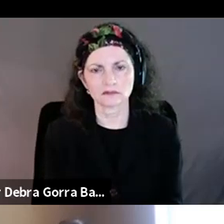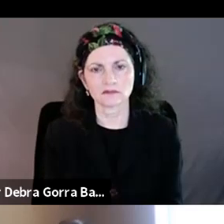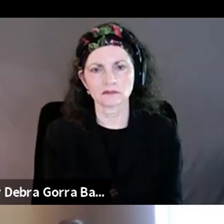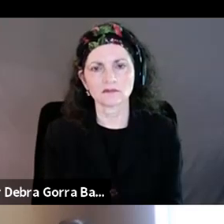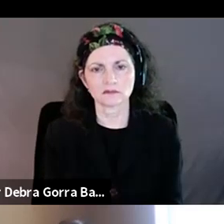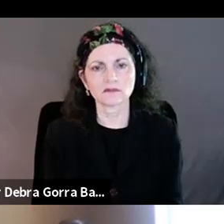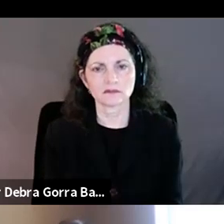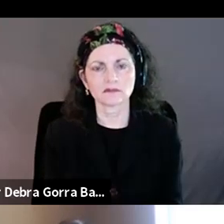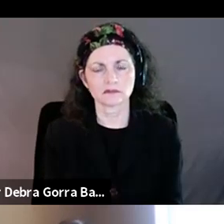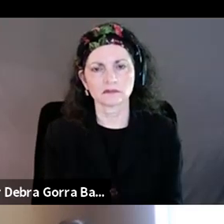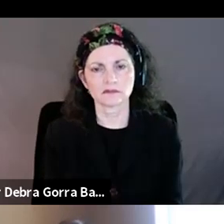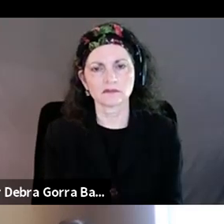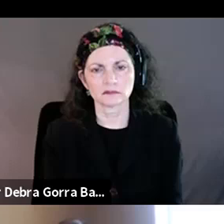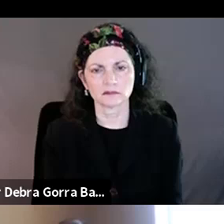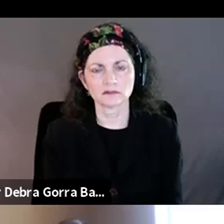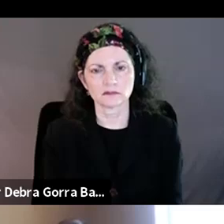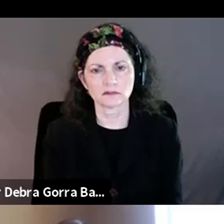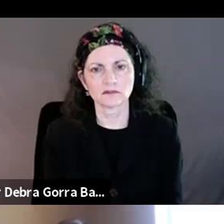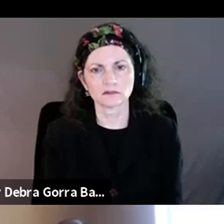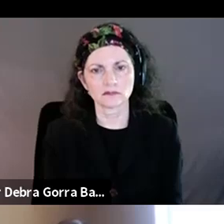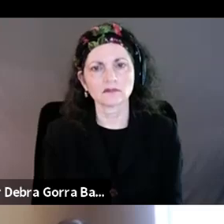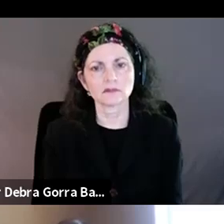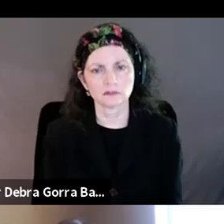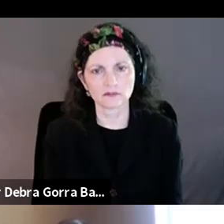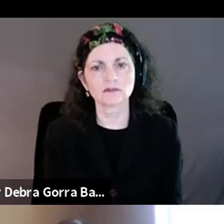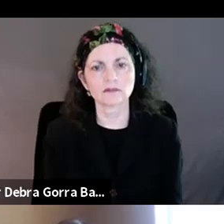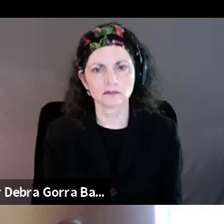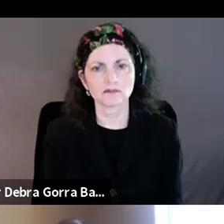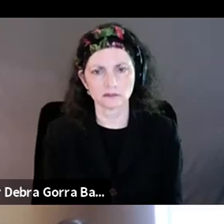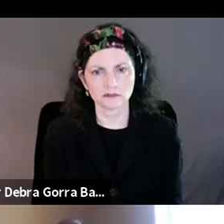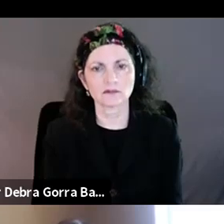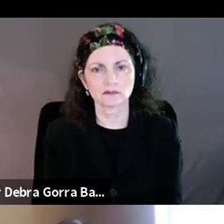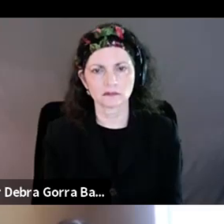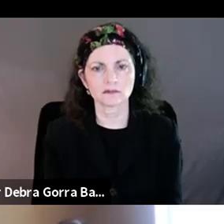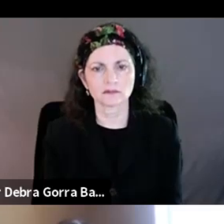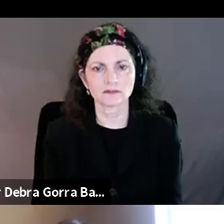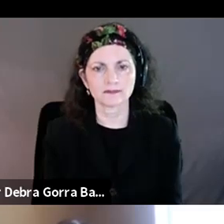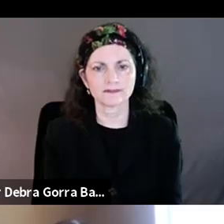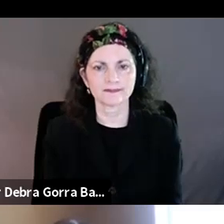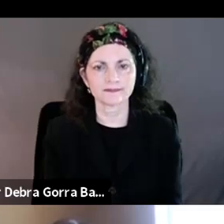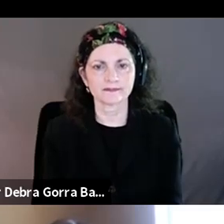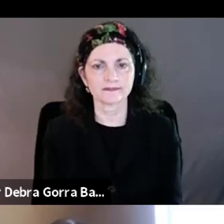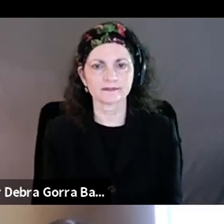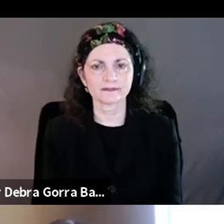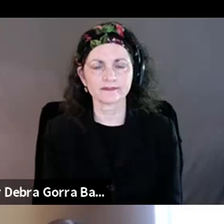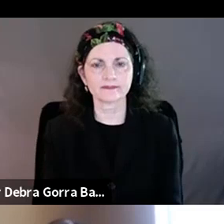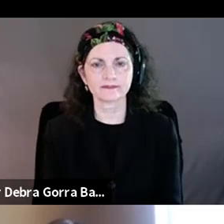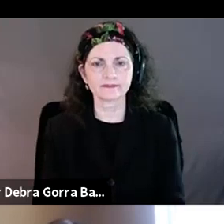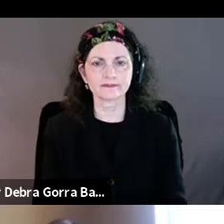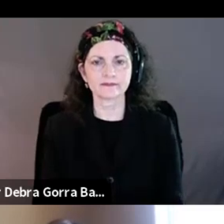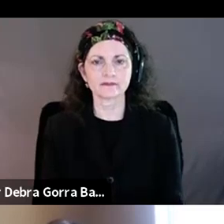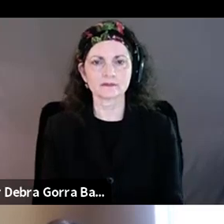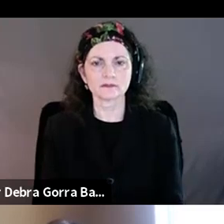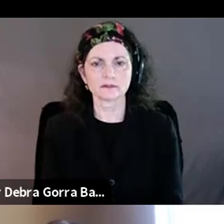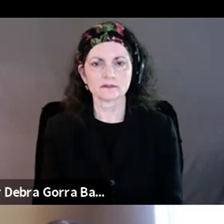of oppression, not just the barrier, but the oppression system of all forms. You know, we, we,